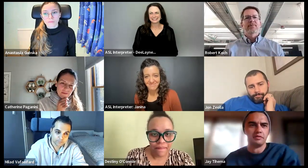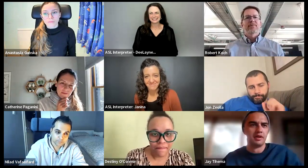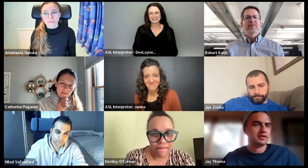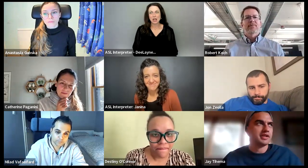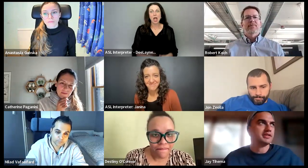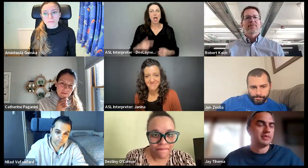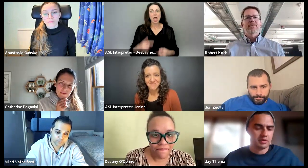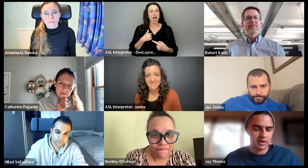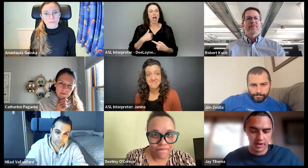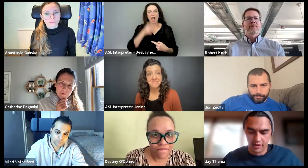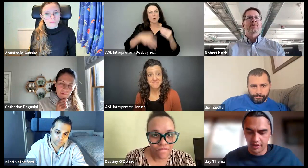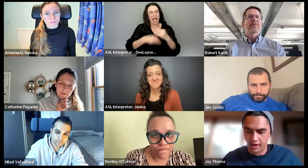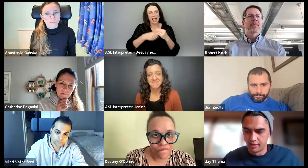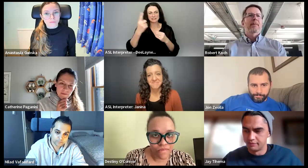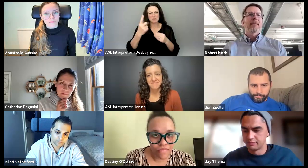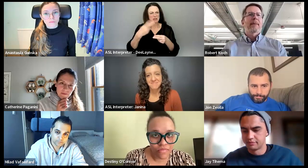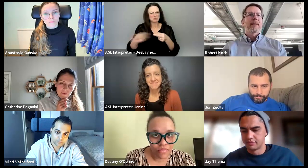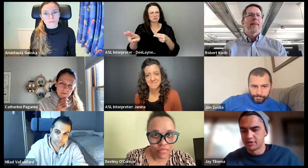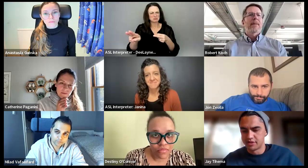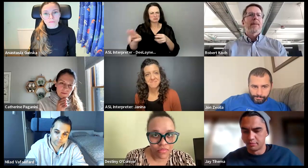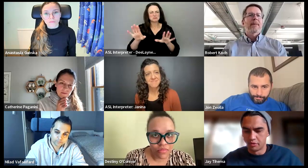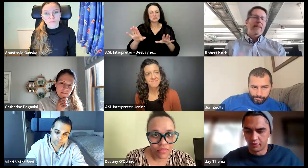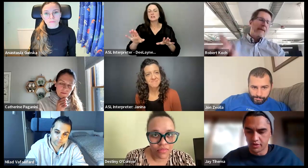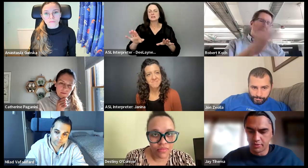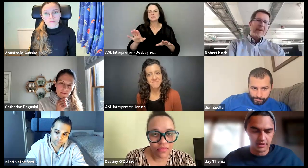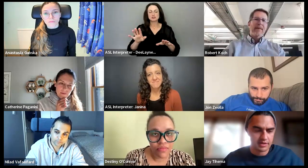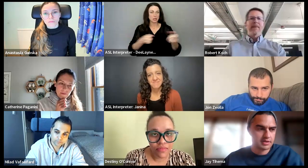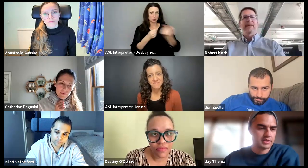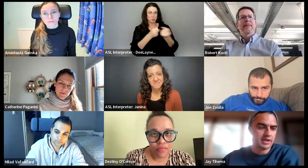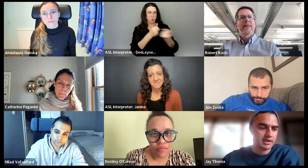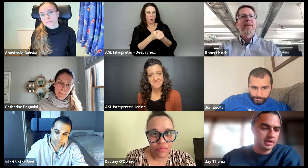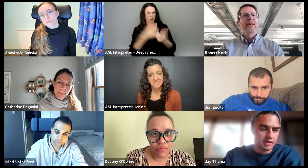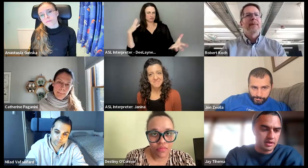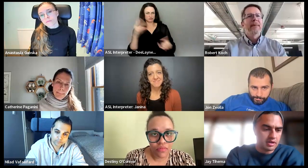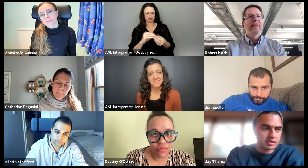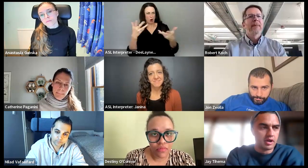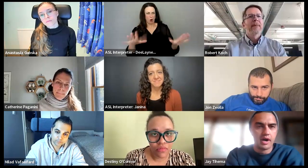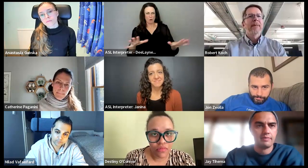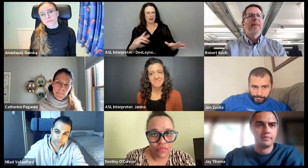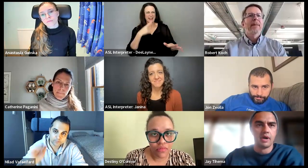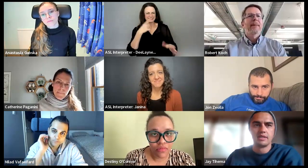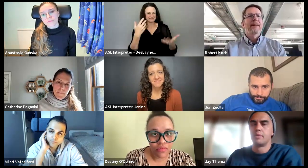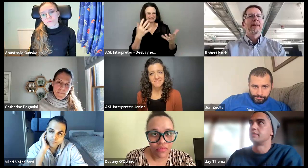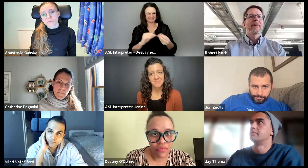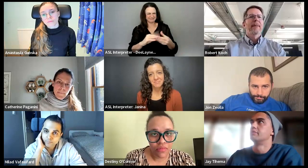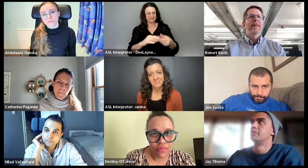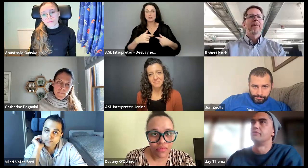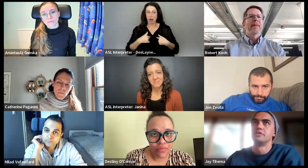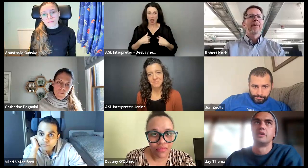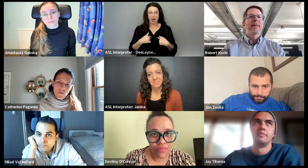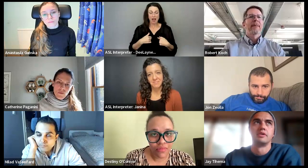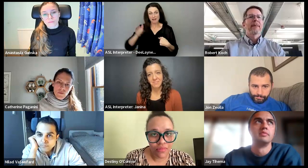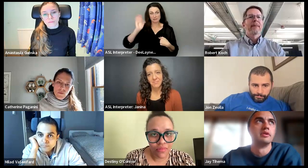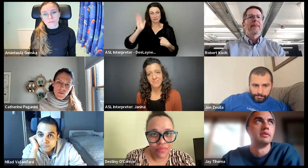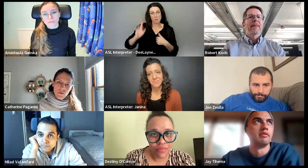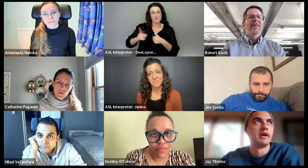I'll just add something quickly. Just in support of what's been said. So I, I spoke for the